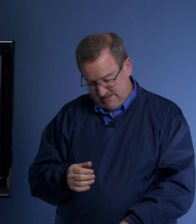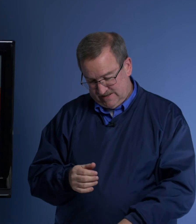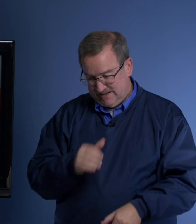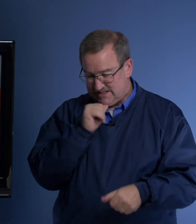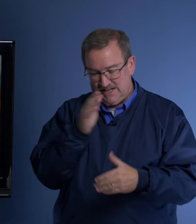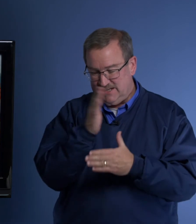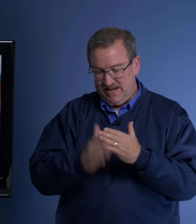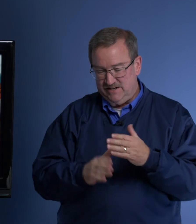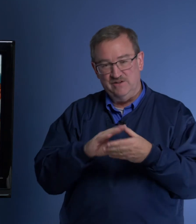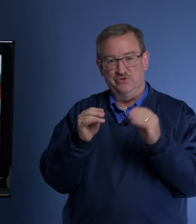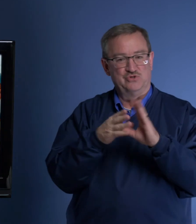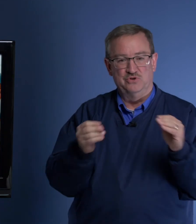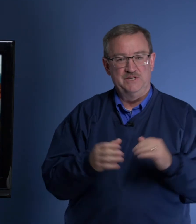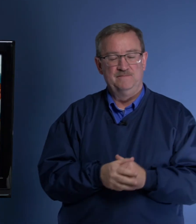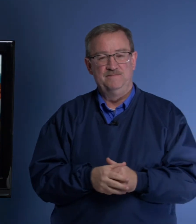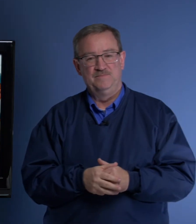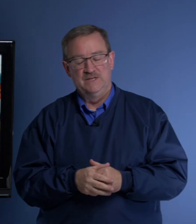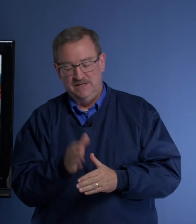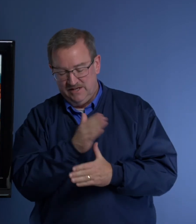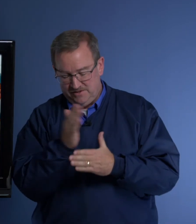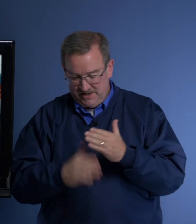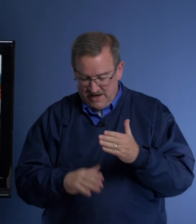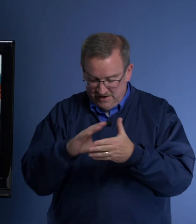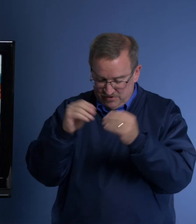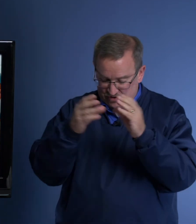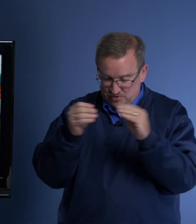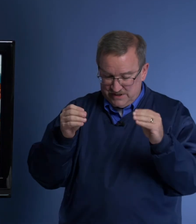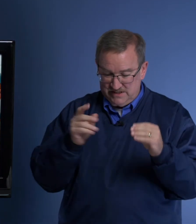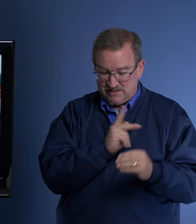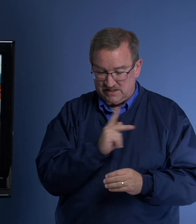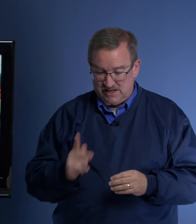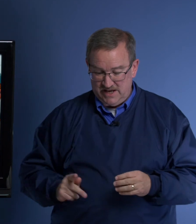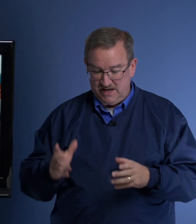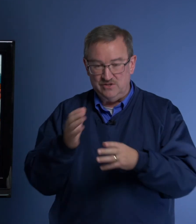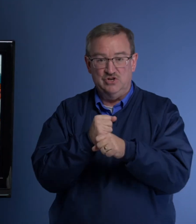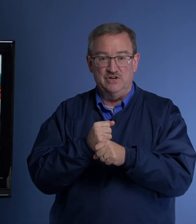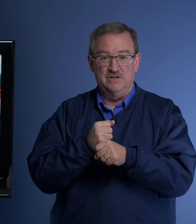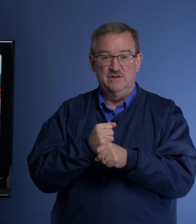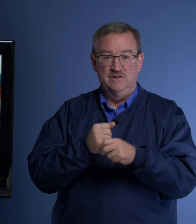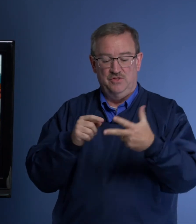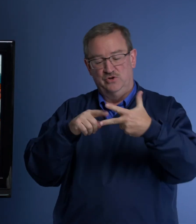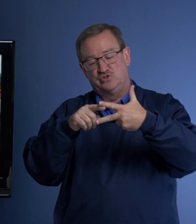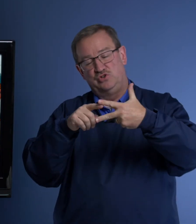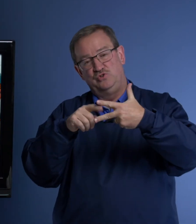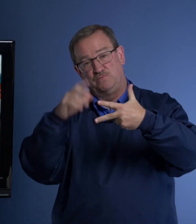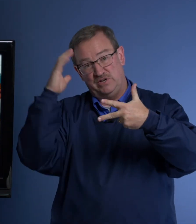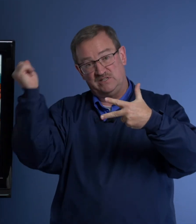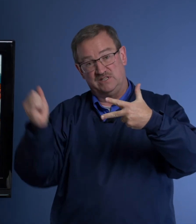That's not the end of the story. The end of the story is that the king took those two presidents